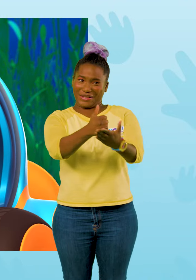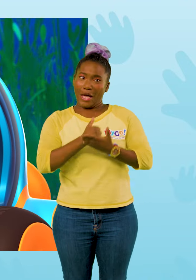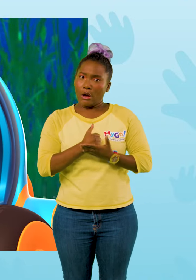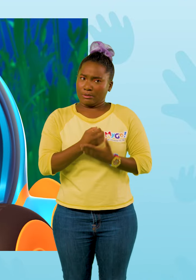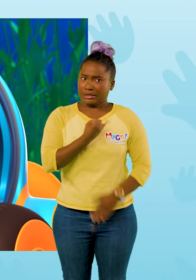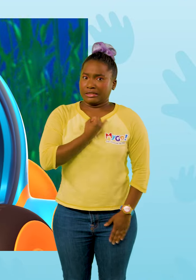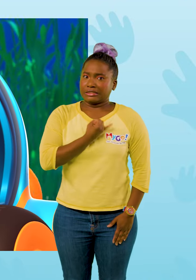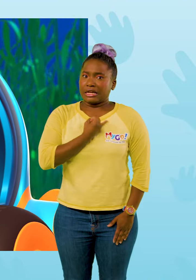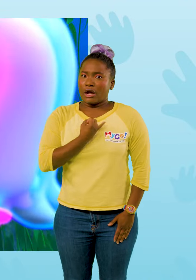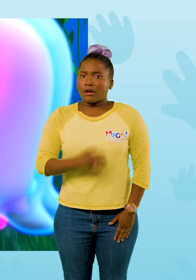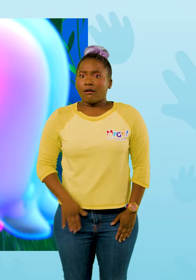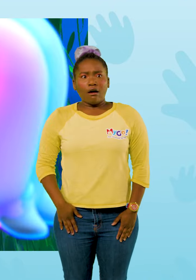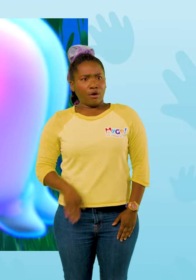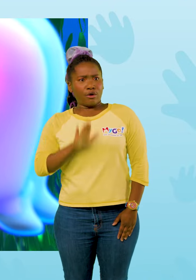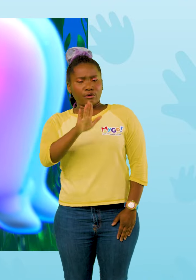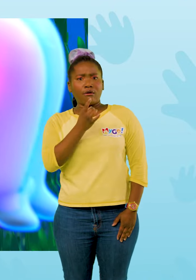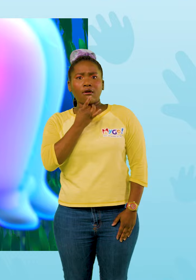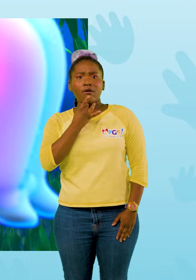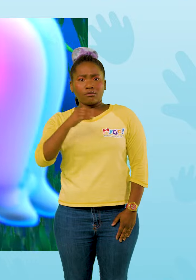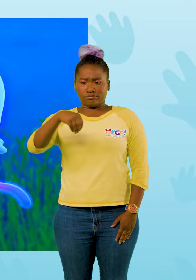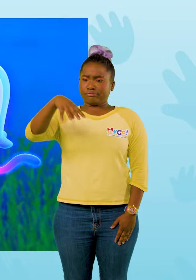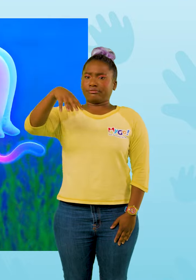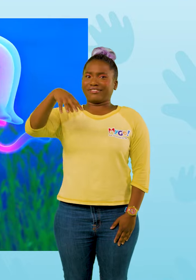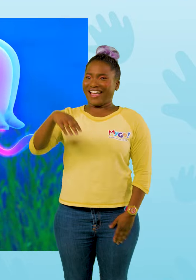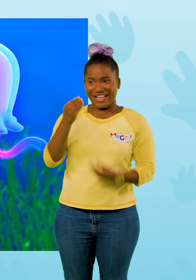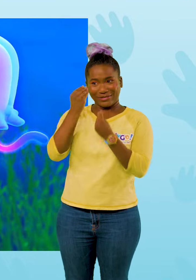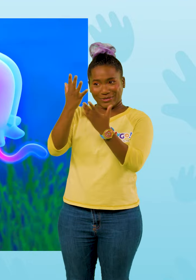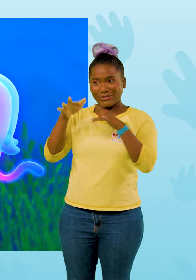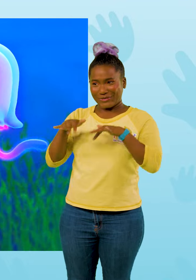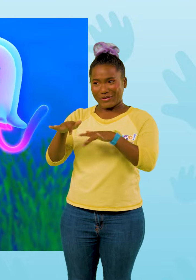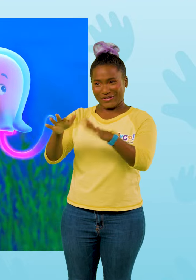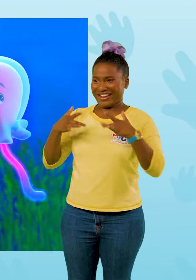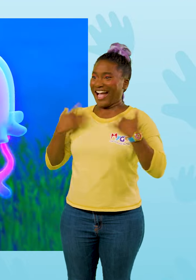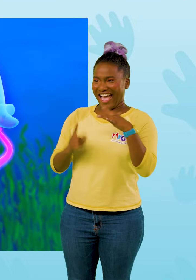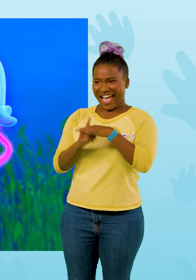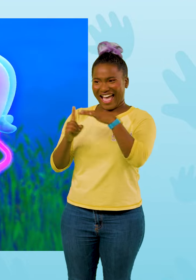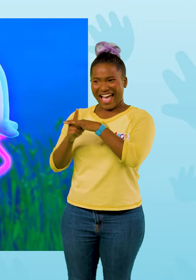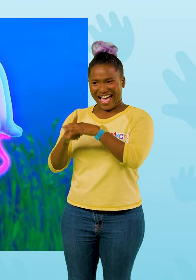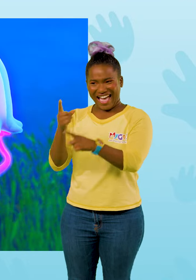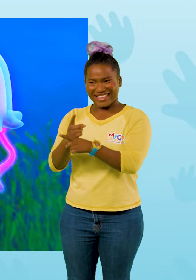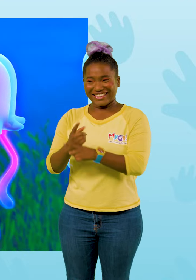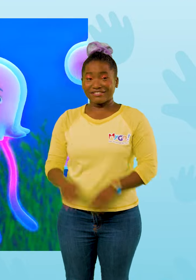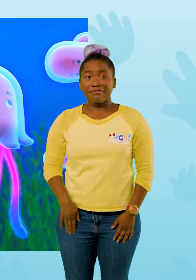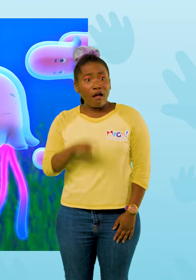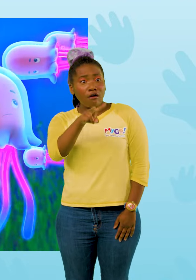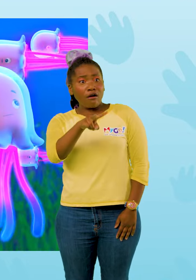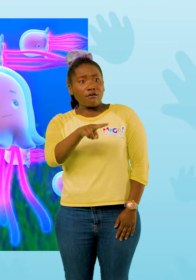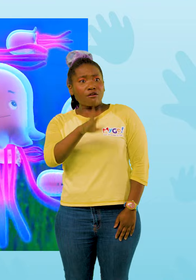of there, Jerry. Oh, you're all lit up. I told you the ocean was full of surprises, didn't I? Hey, look. It's your